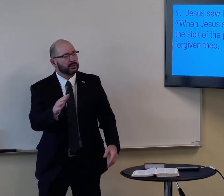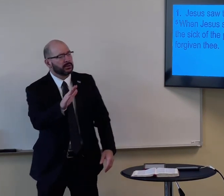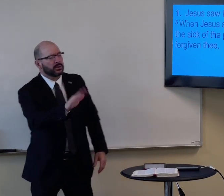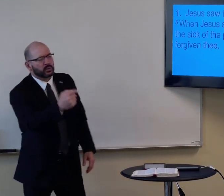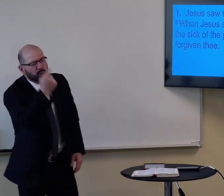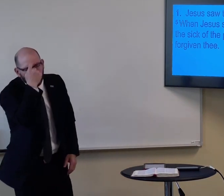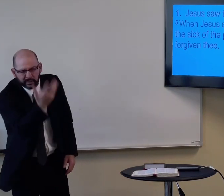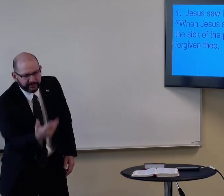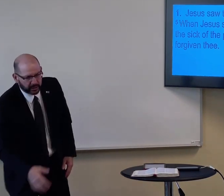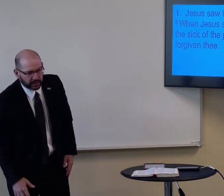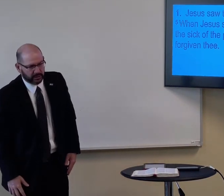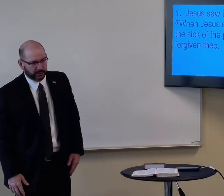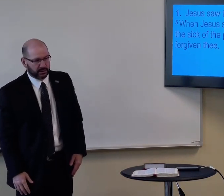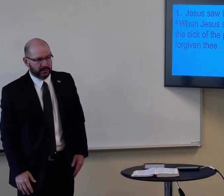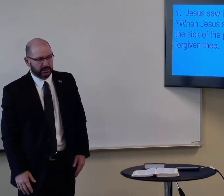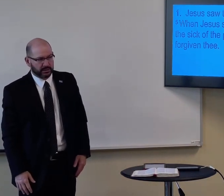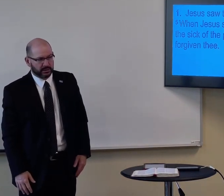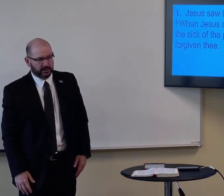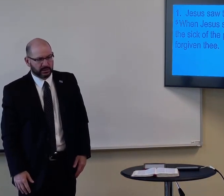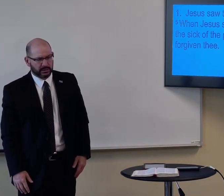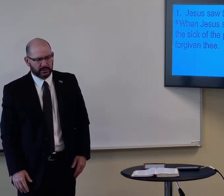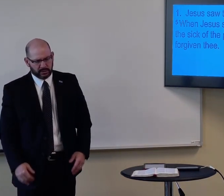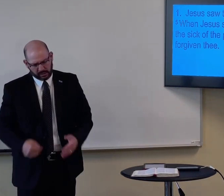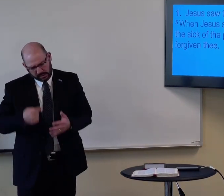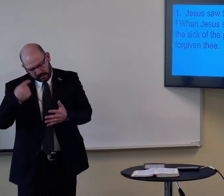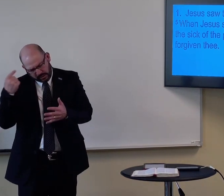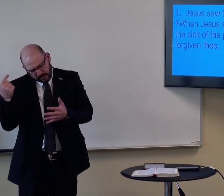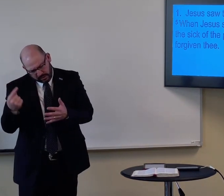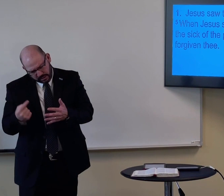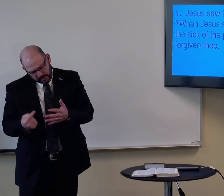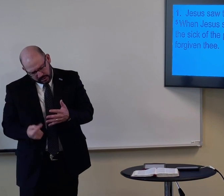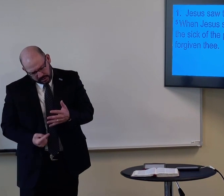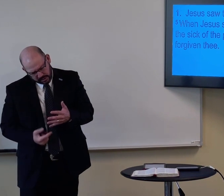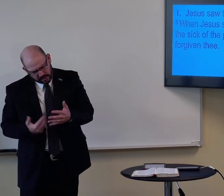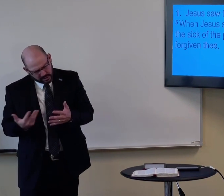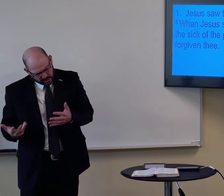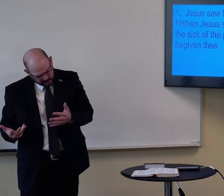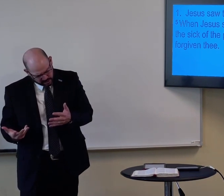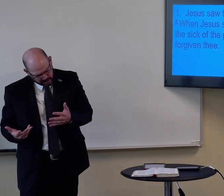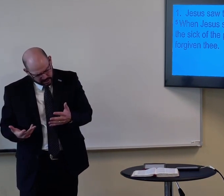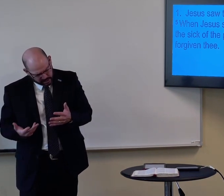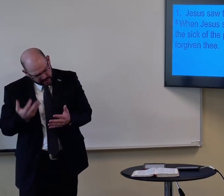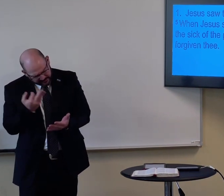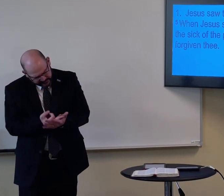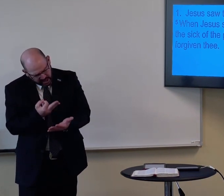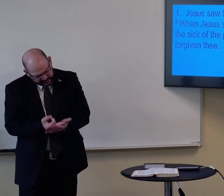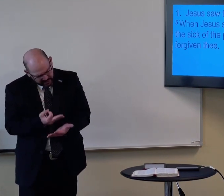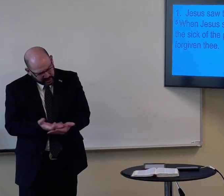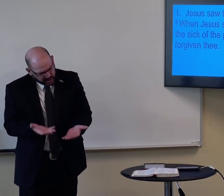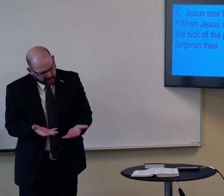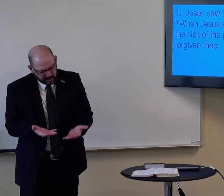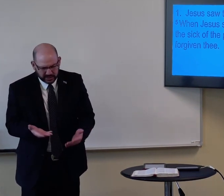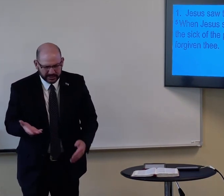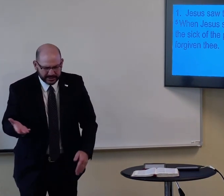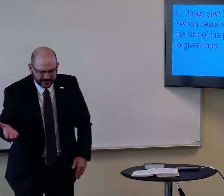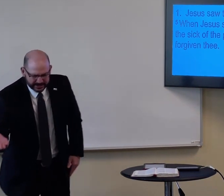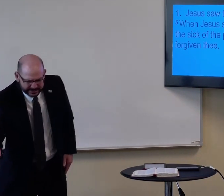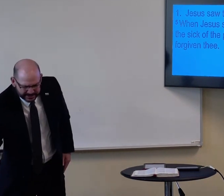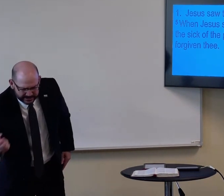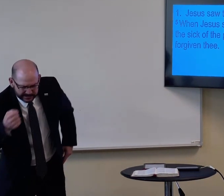and say, hey, what do you think about this situation? There's these different things. There's all these facts. There's